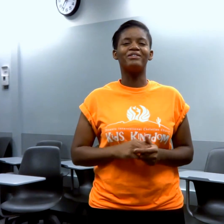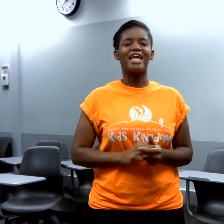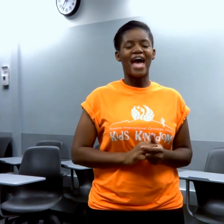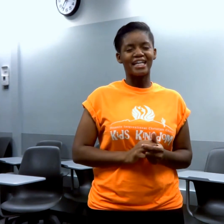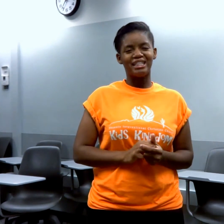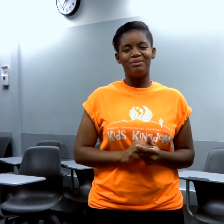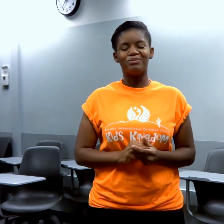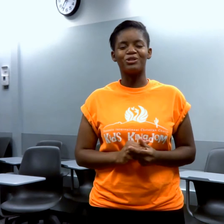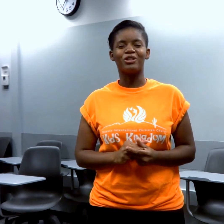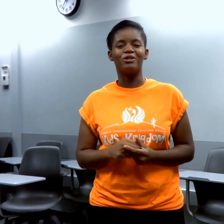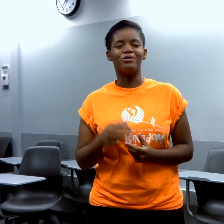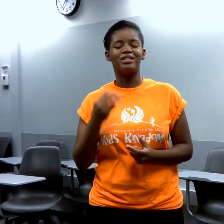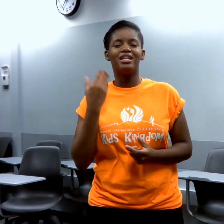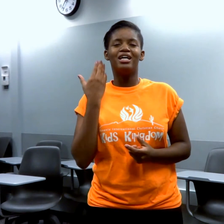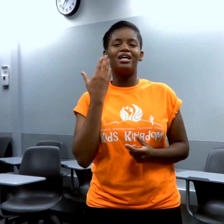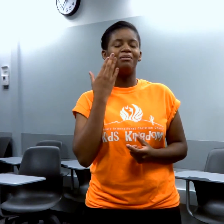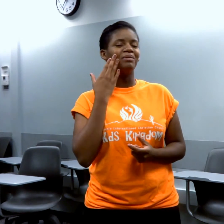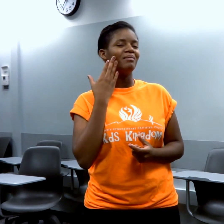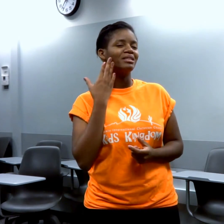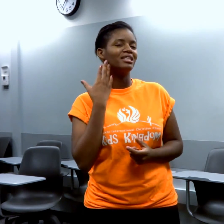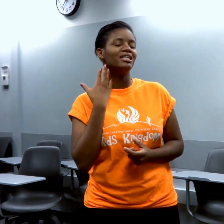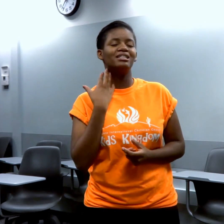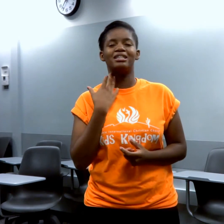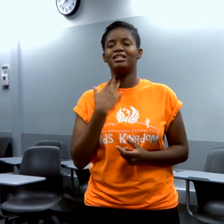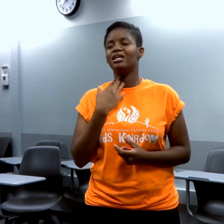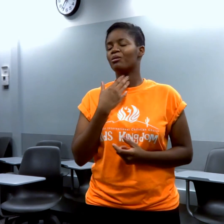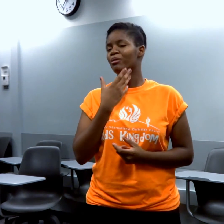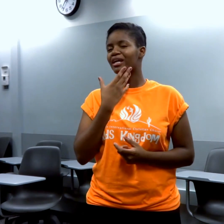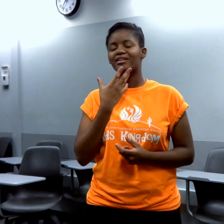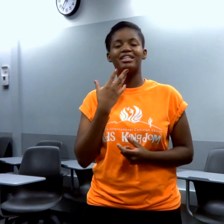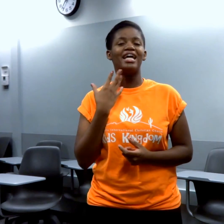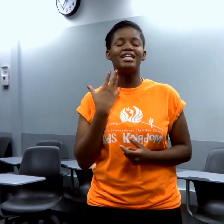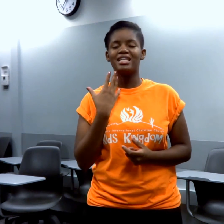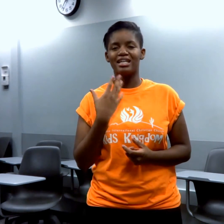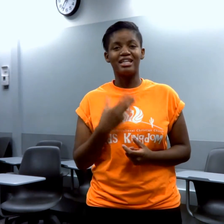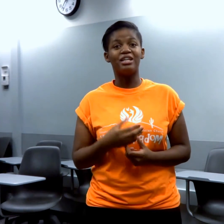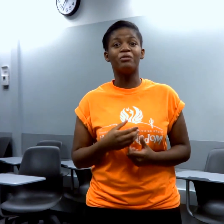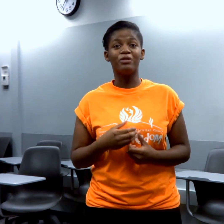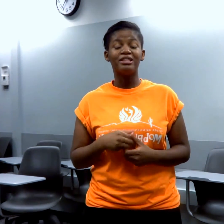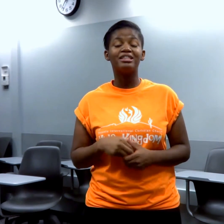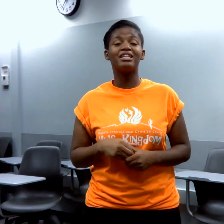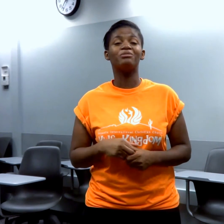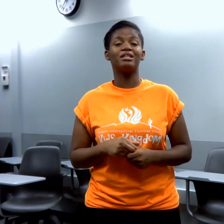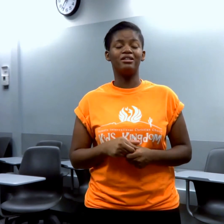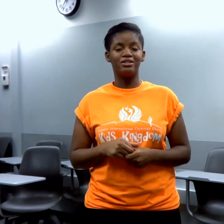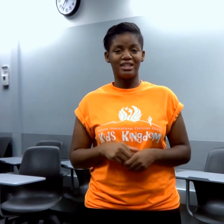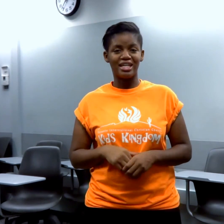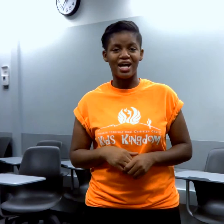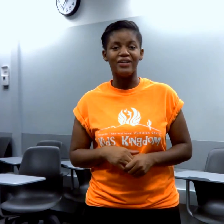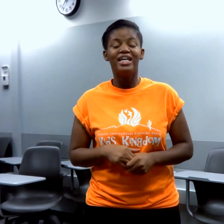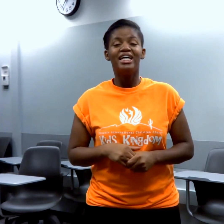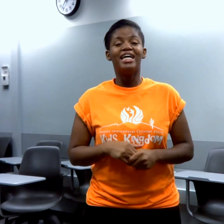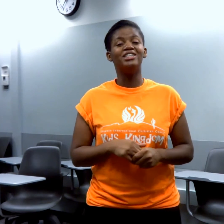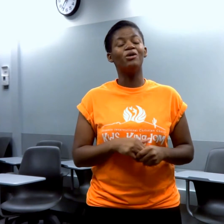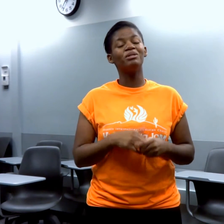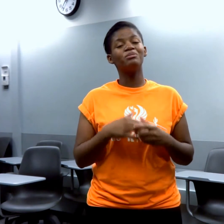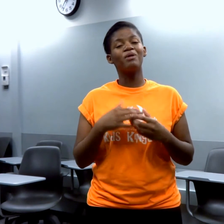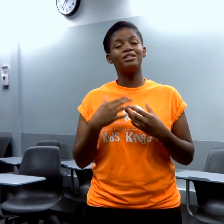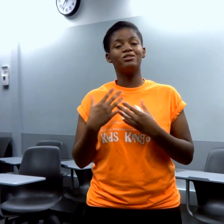with acne. People struggle with blemishes and breakouts and anything like that. It really does help to clear your skin out. And don't be surprised during